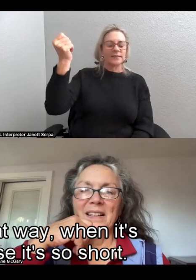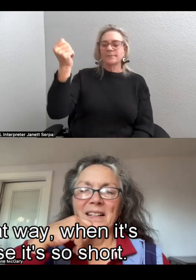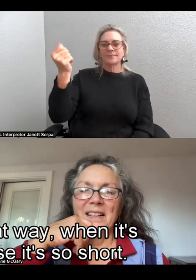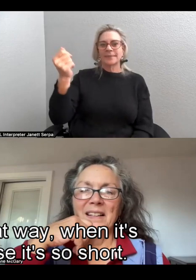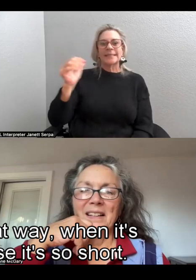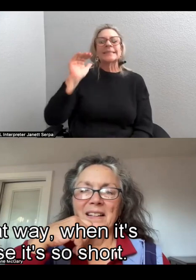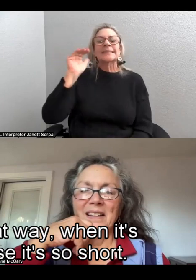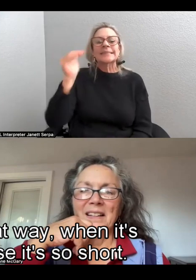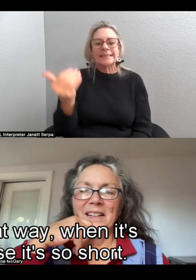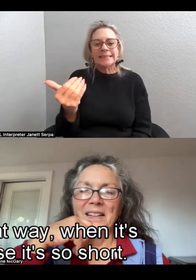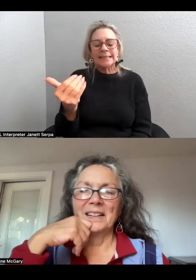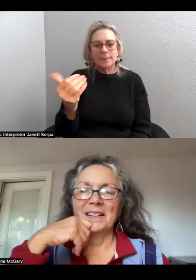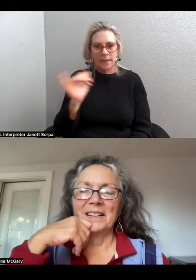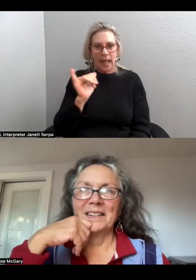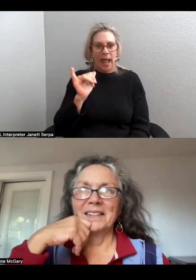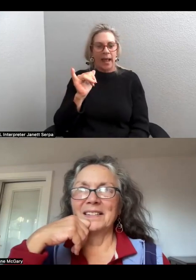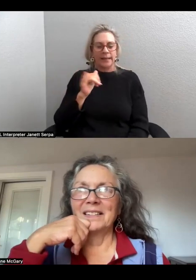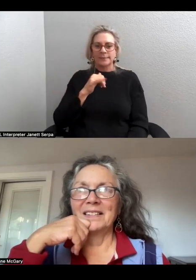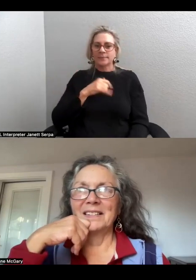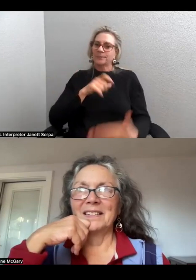because it's so short, you know.